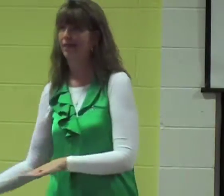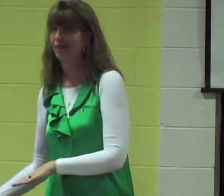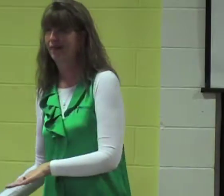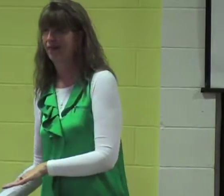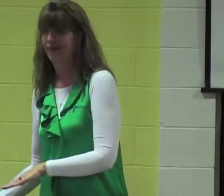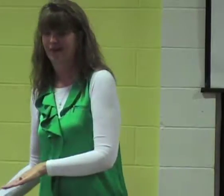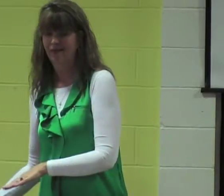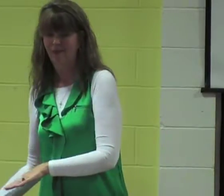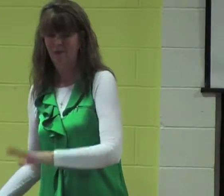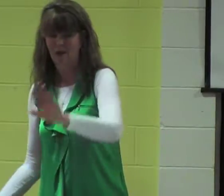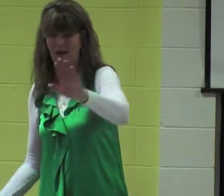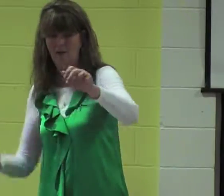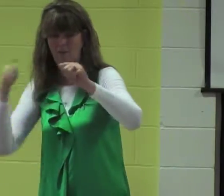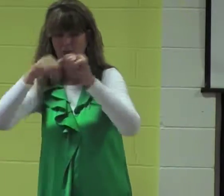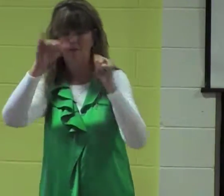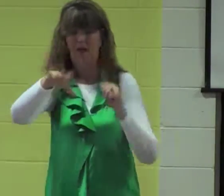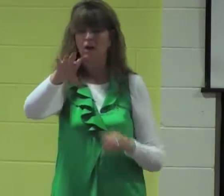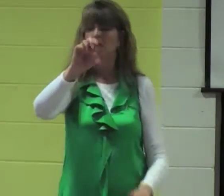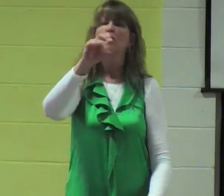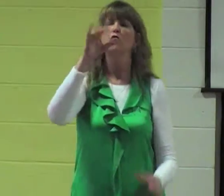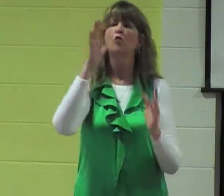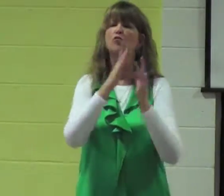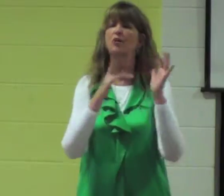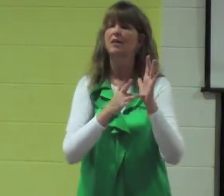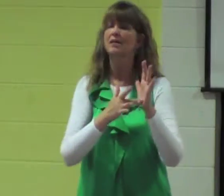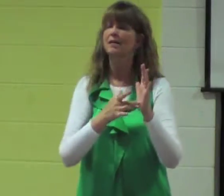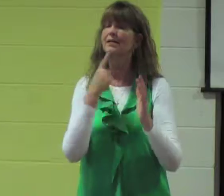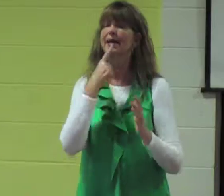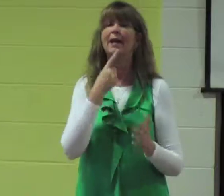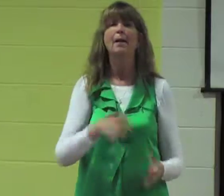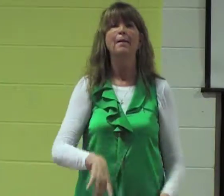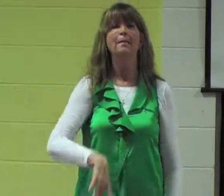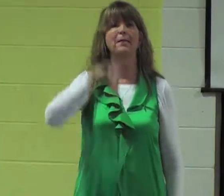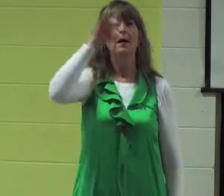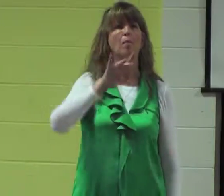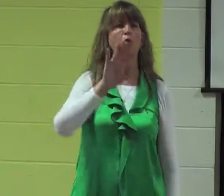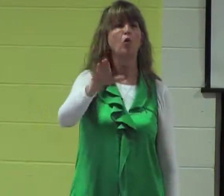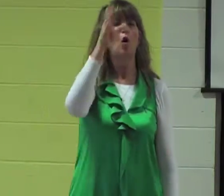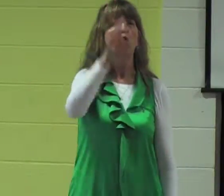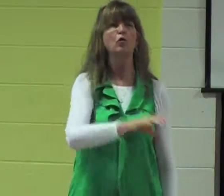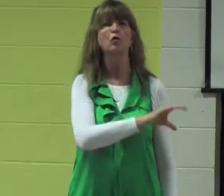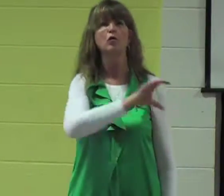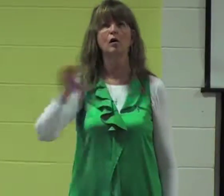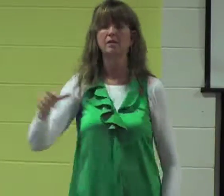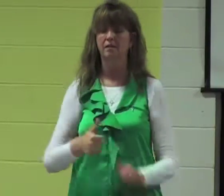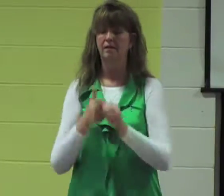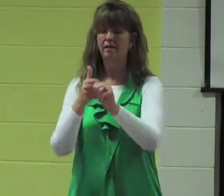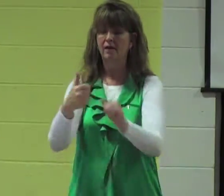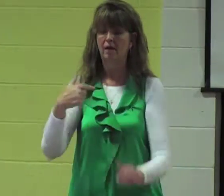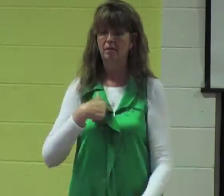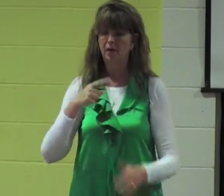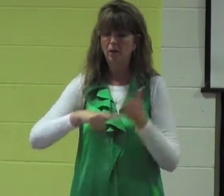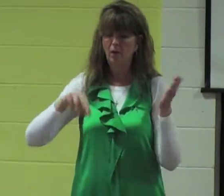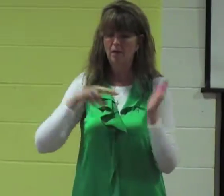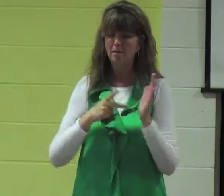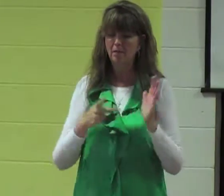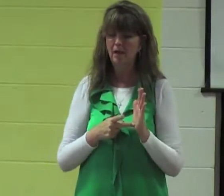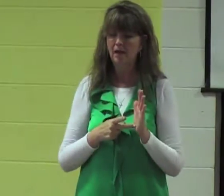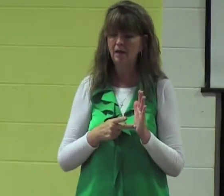in depth. Someone should remember that. So Jesus is saying to pick up your cross and follow